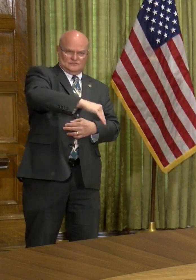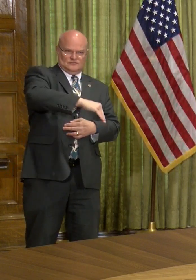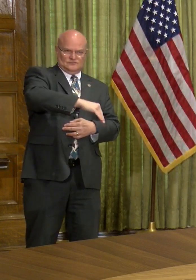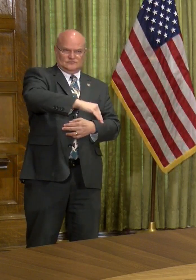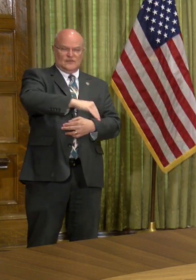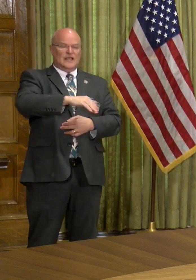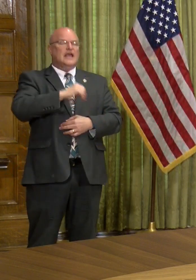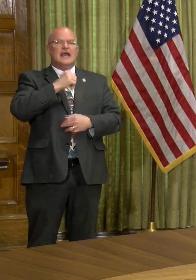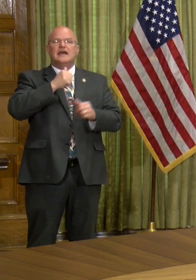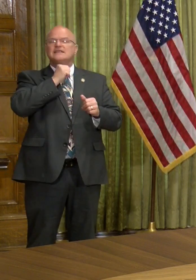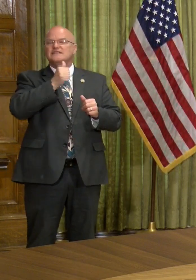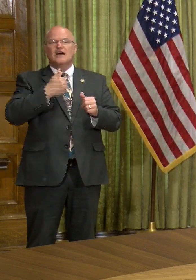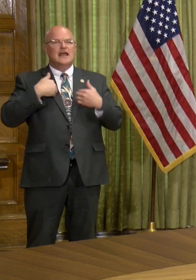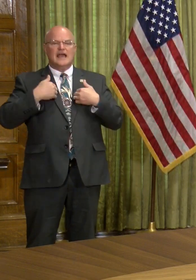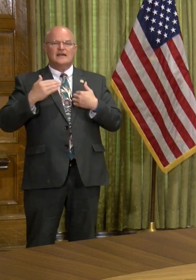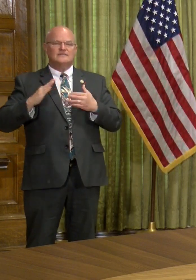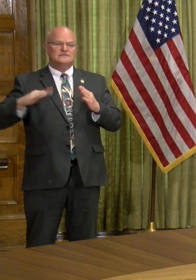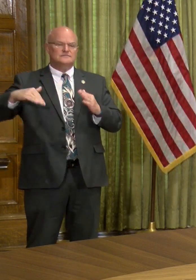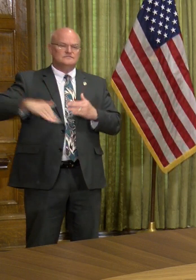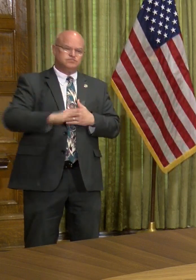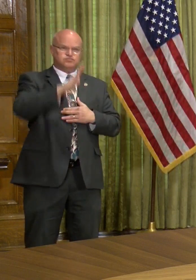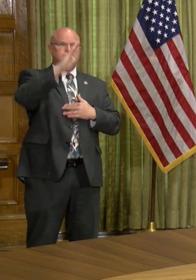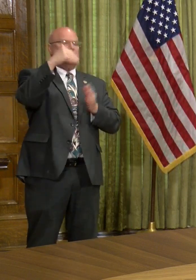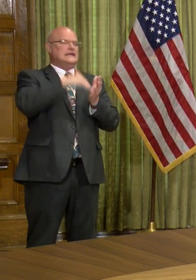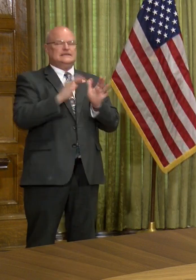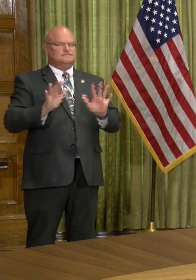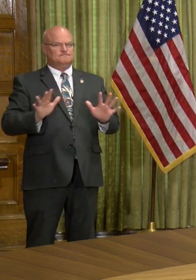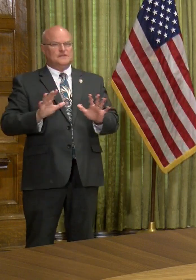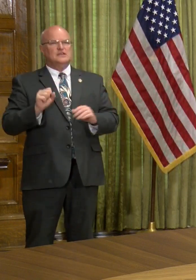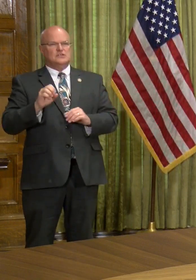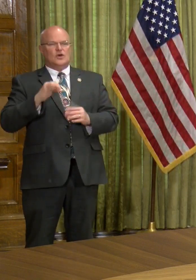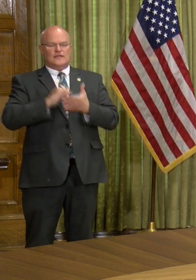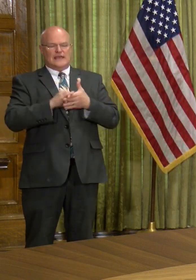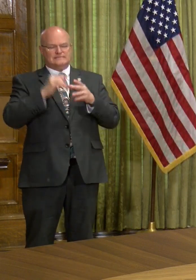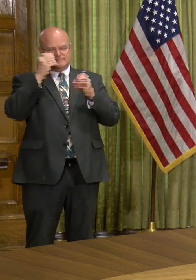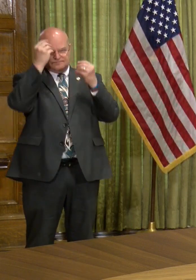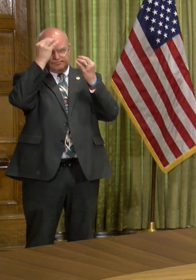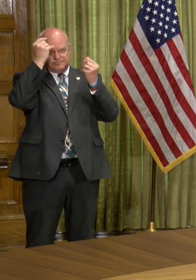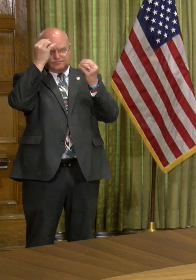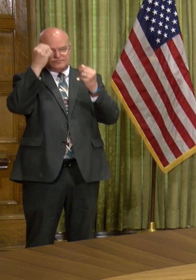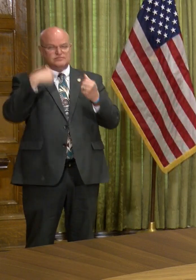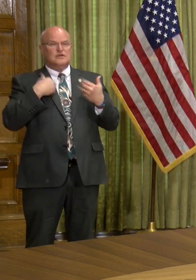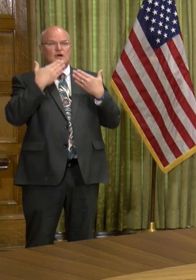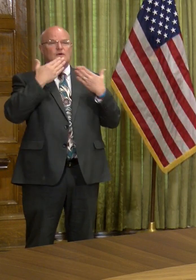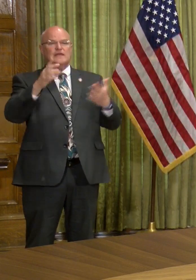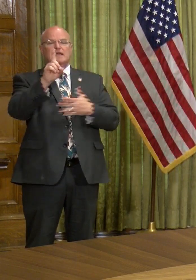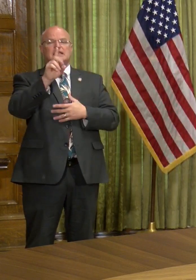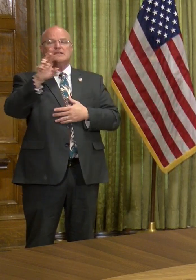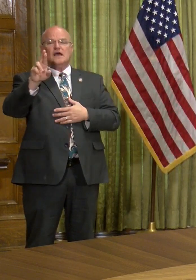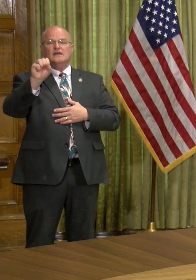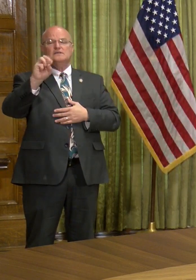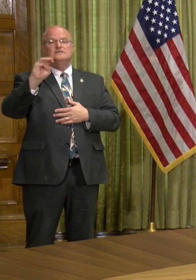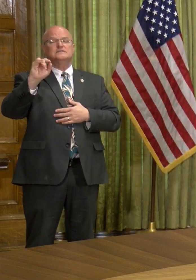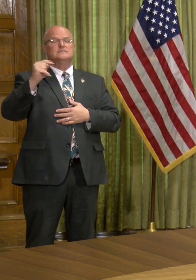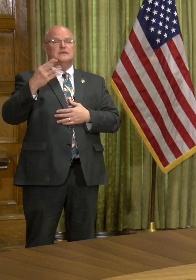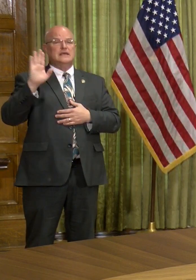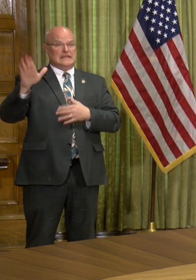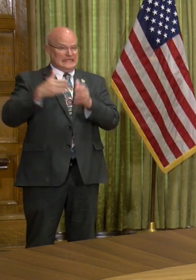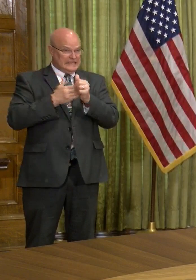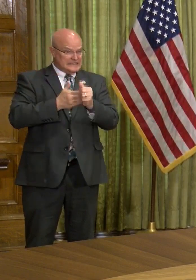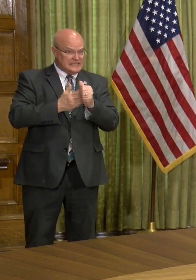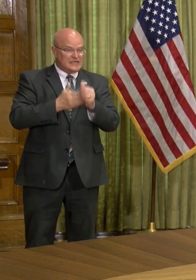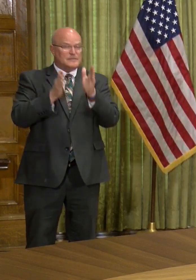and to avoid the peaks later in the year. And so with that, I want to thank Dr. Smith again for his leadership